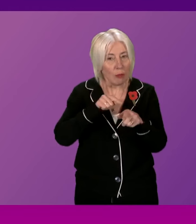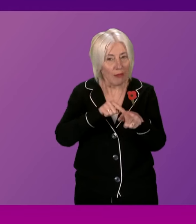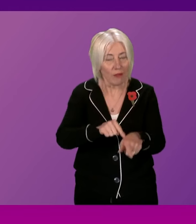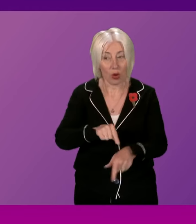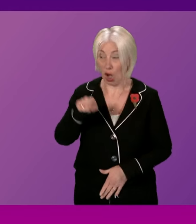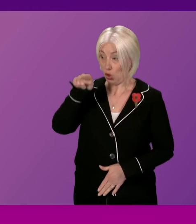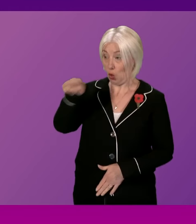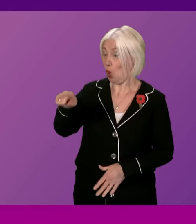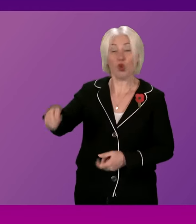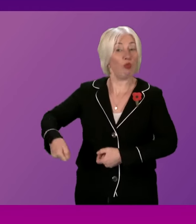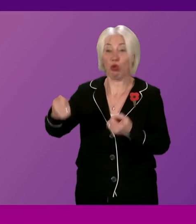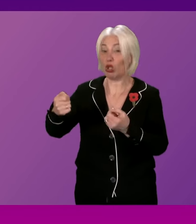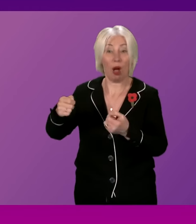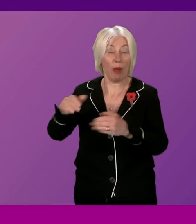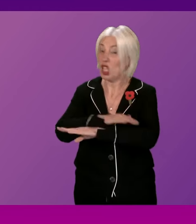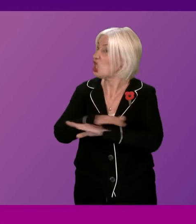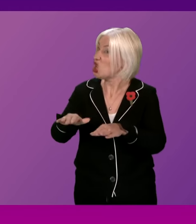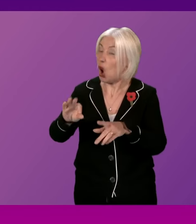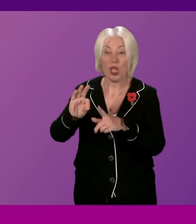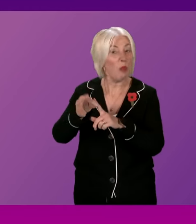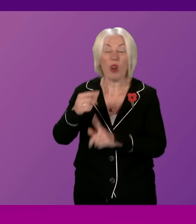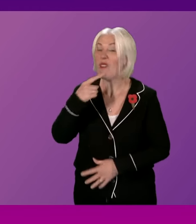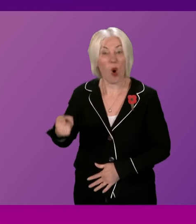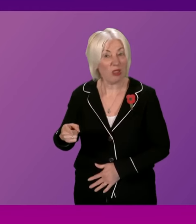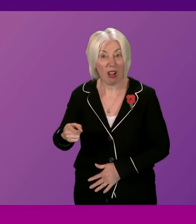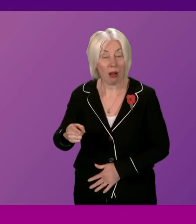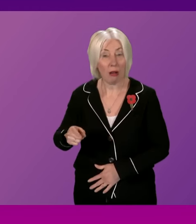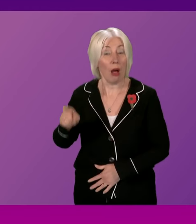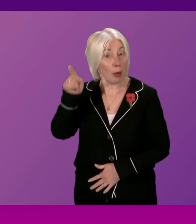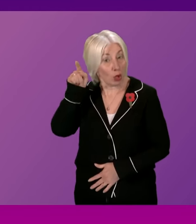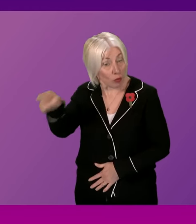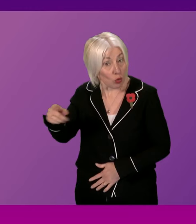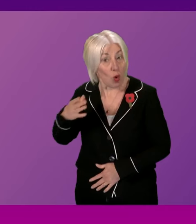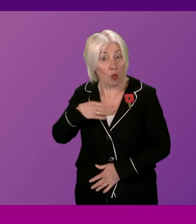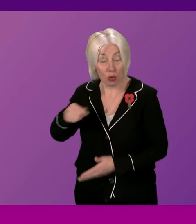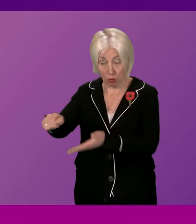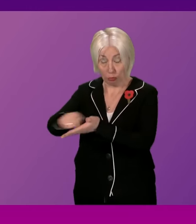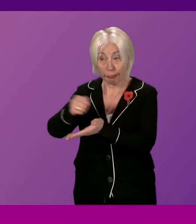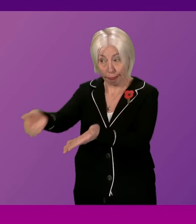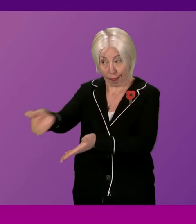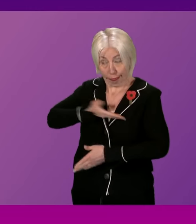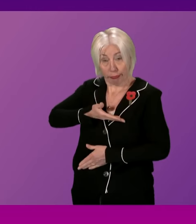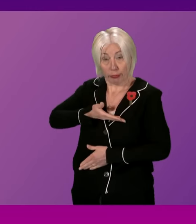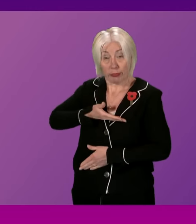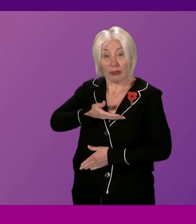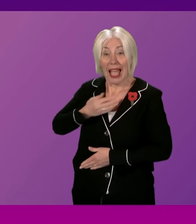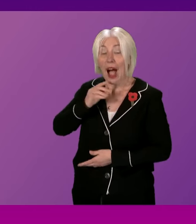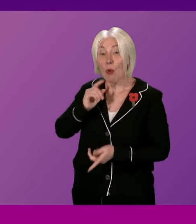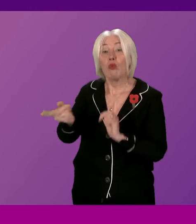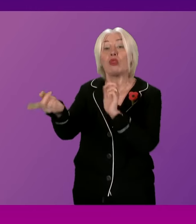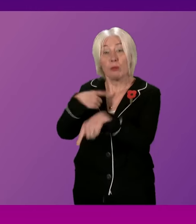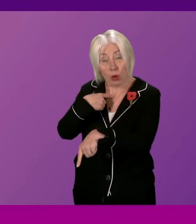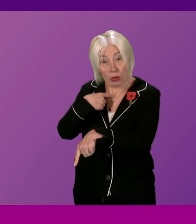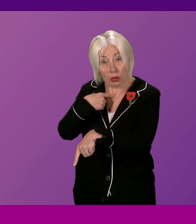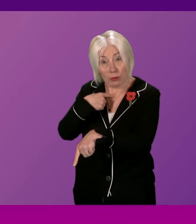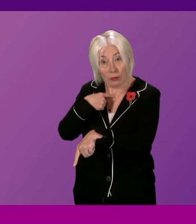this matter is not a point of order however if the member wishes to write to me on this matter I will provide a response